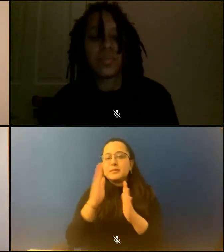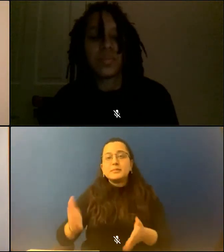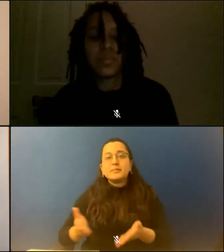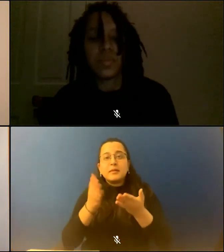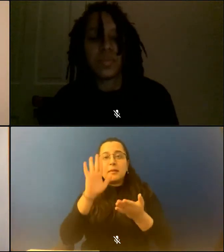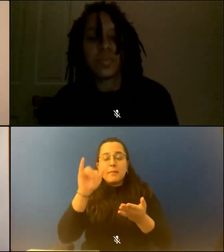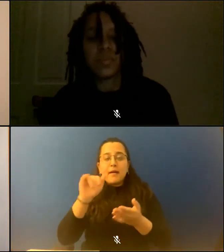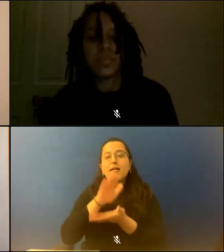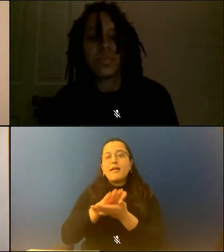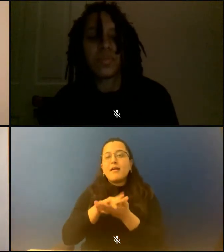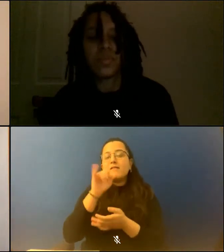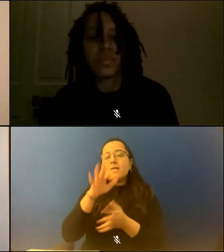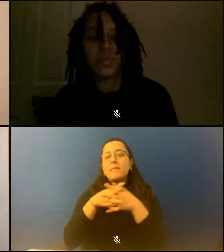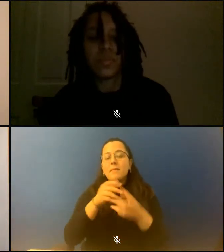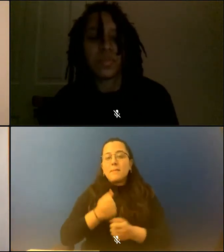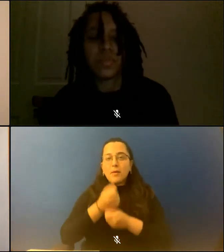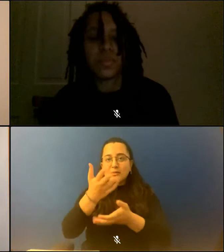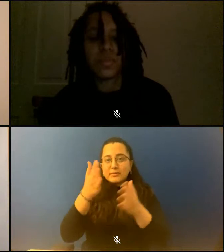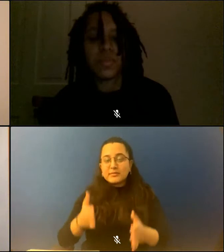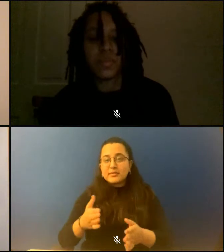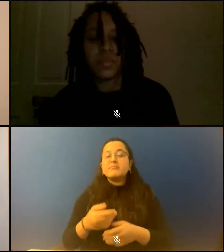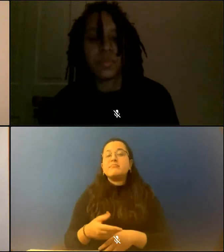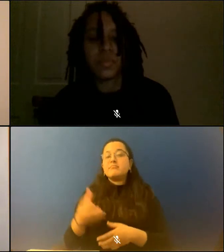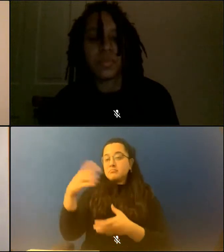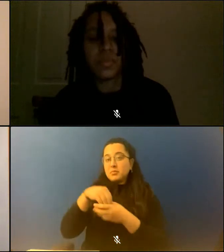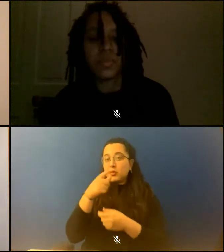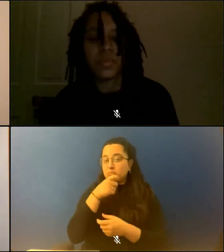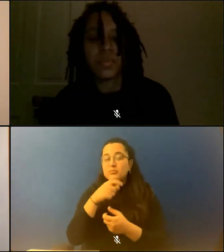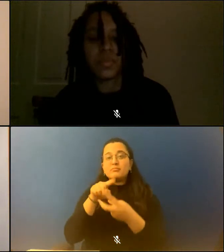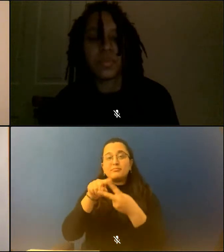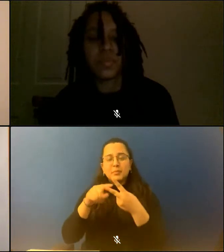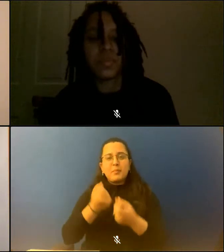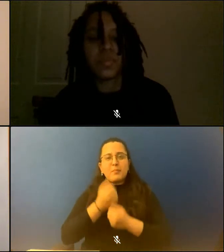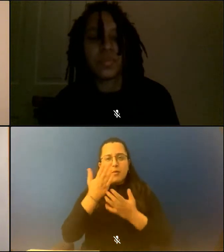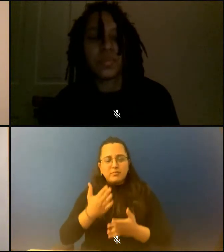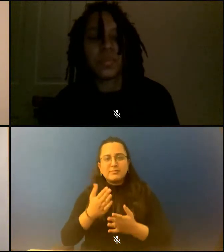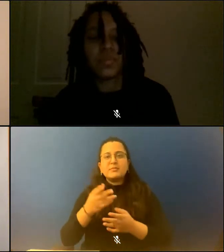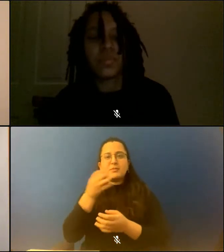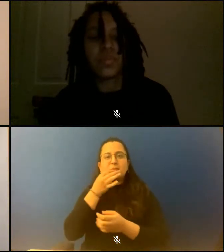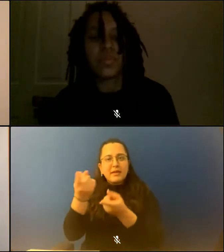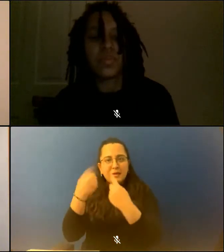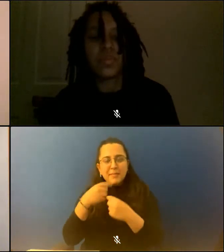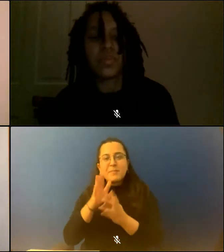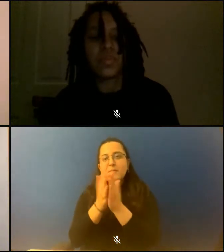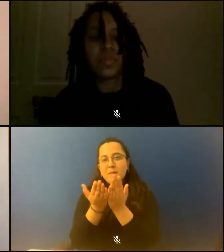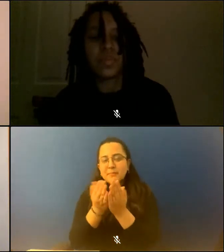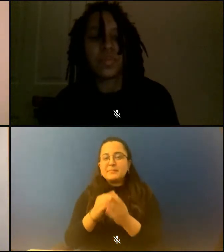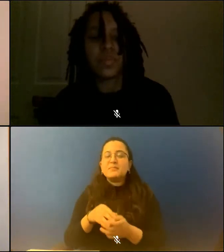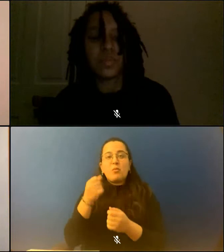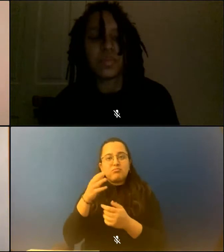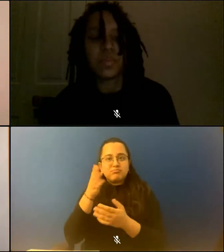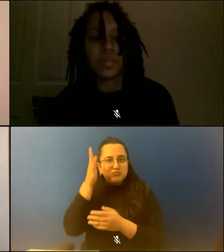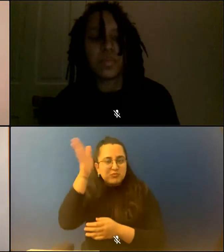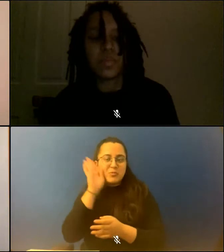American Poets, which features two poets with new or forthcoming books. This virtual event is made possible in part by the New York State